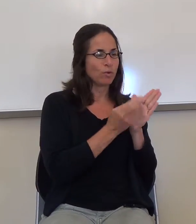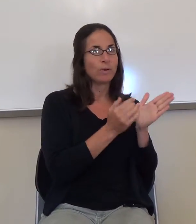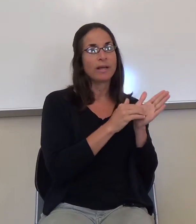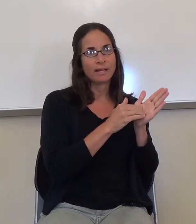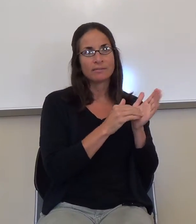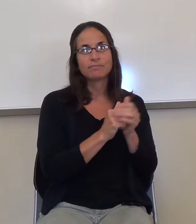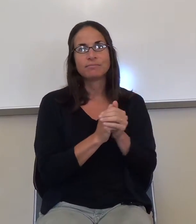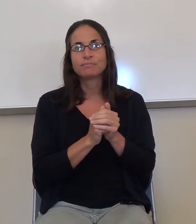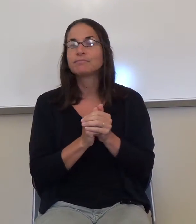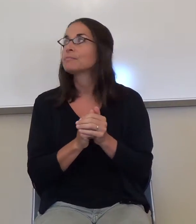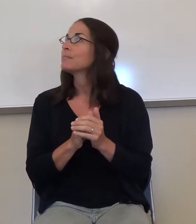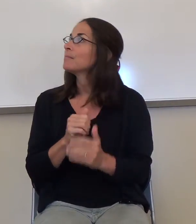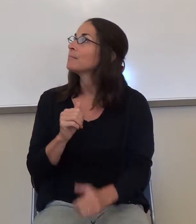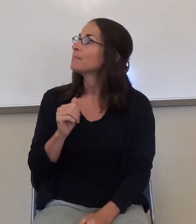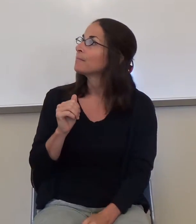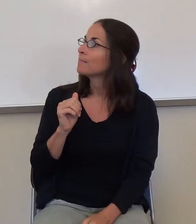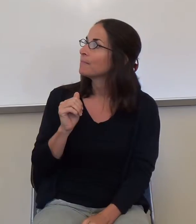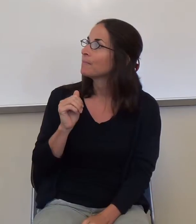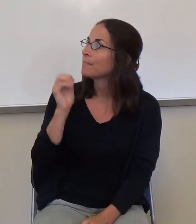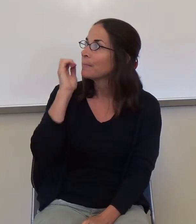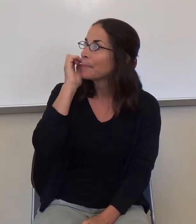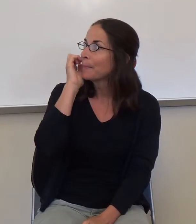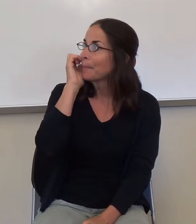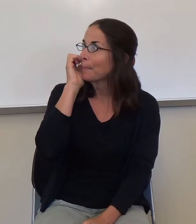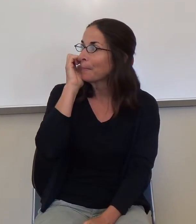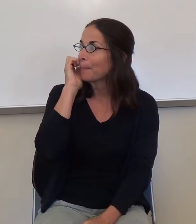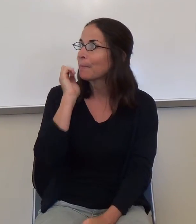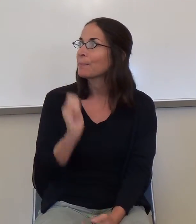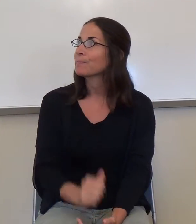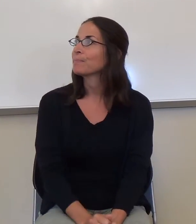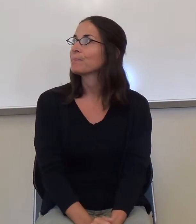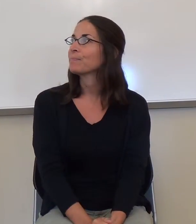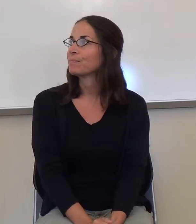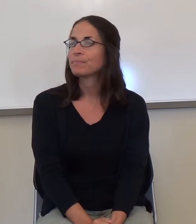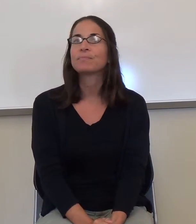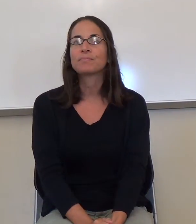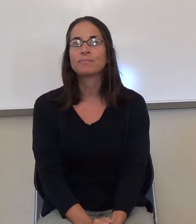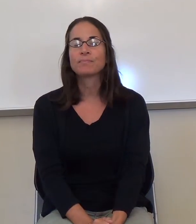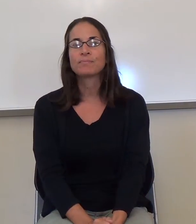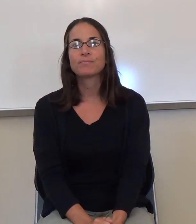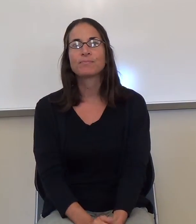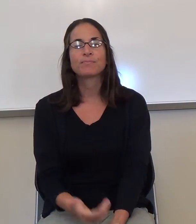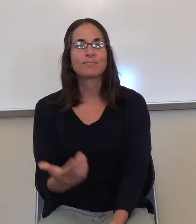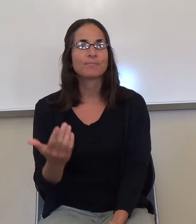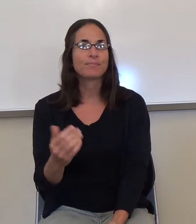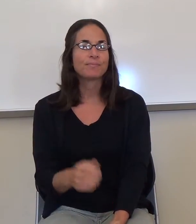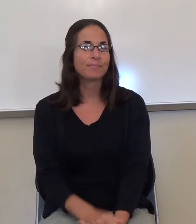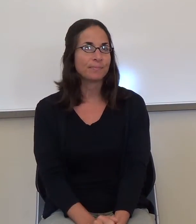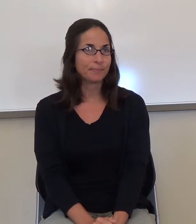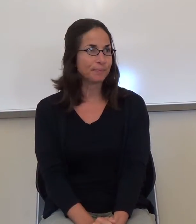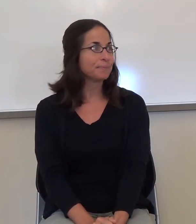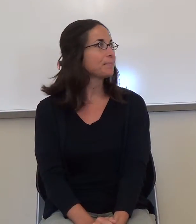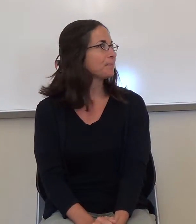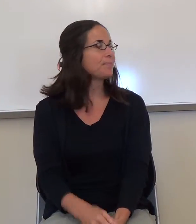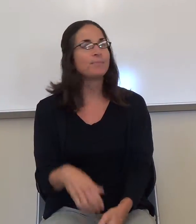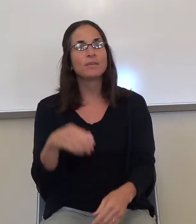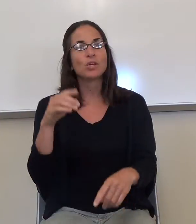that can be done at, you know, 1130 on